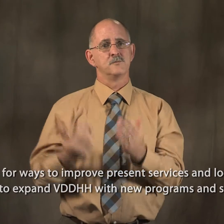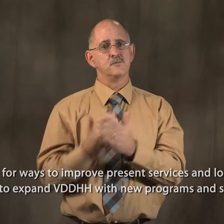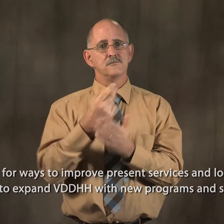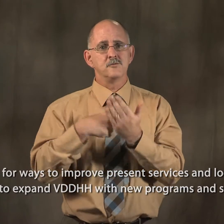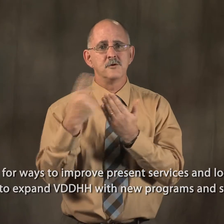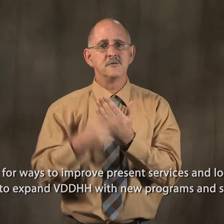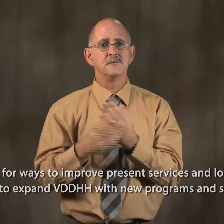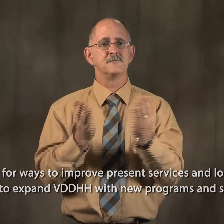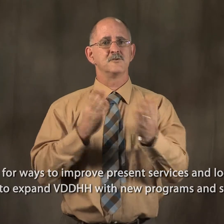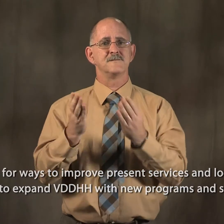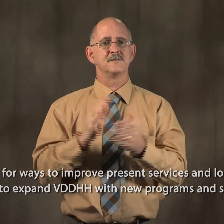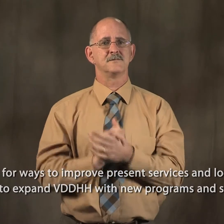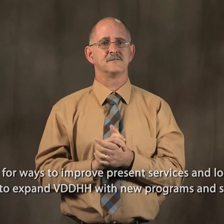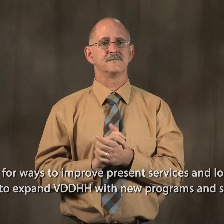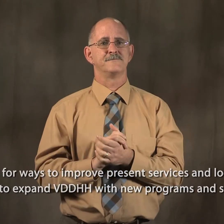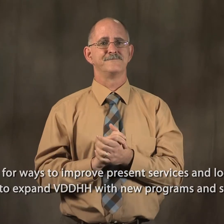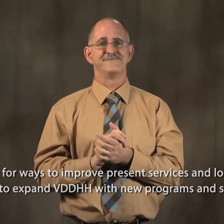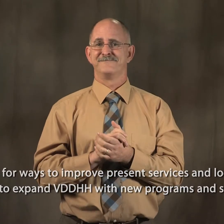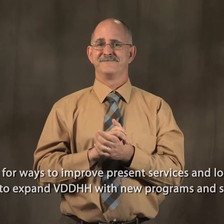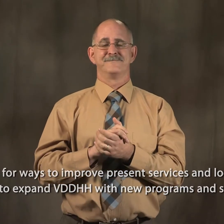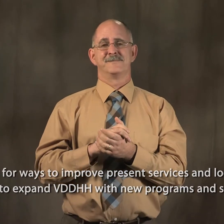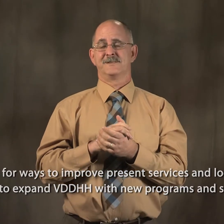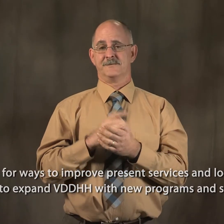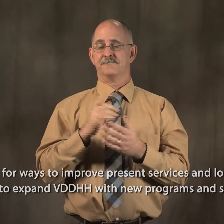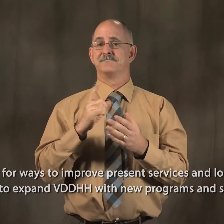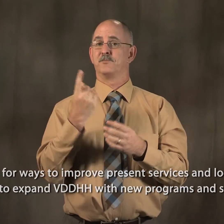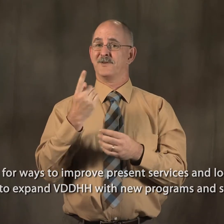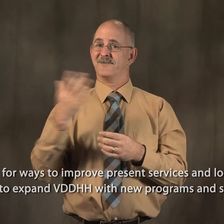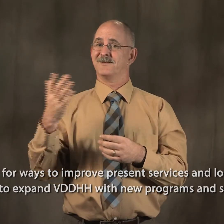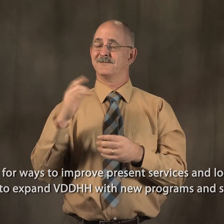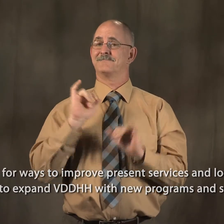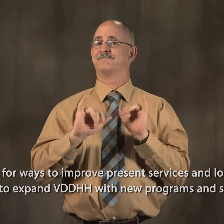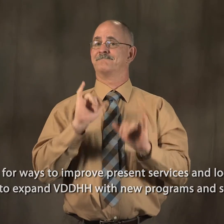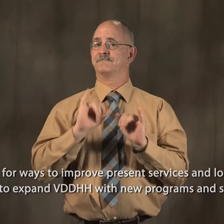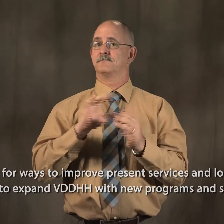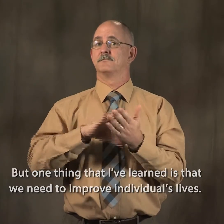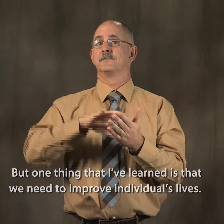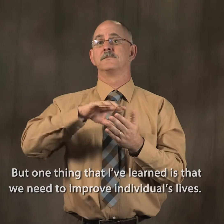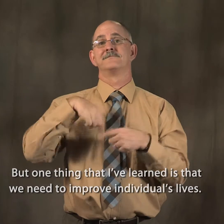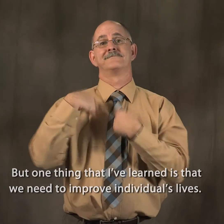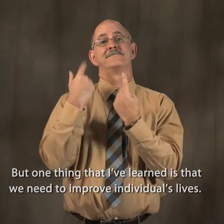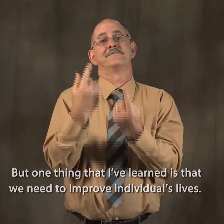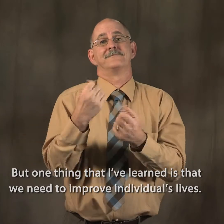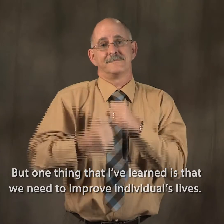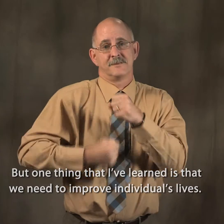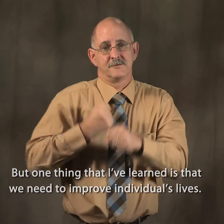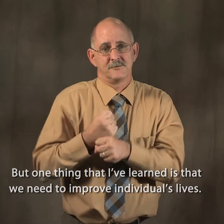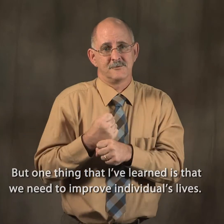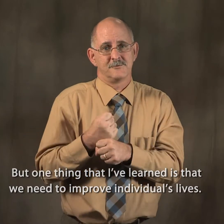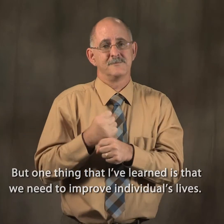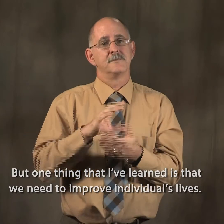VDDHH with new programs and services. But one thing that I've learned